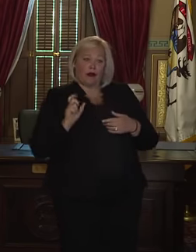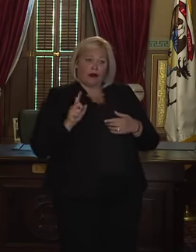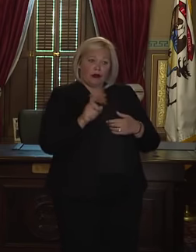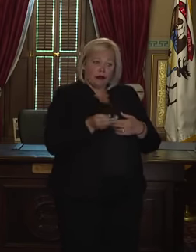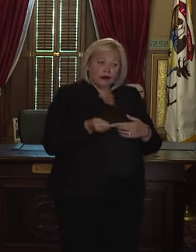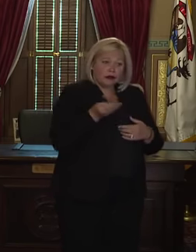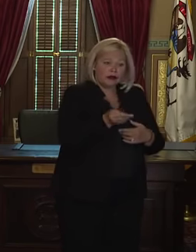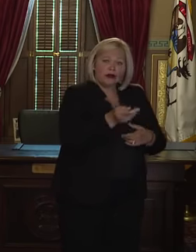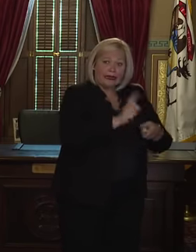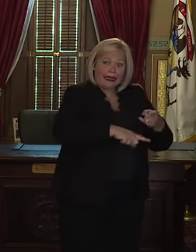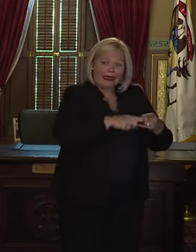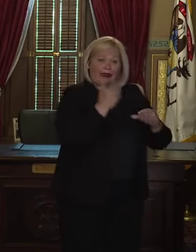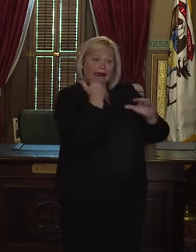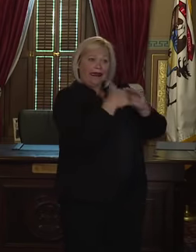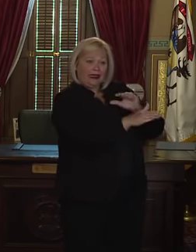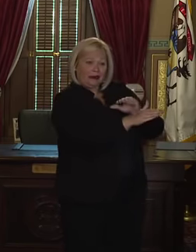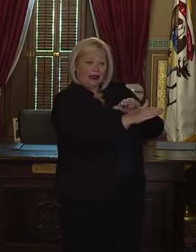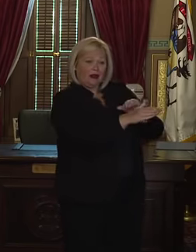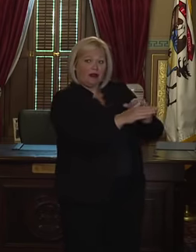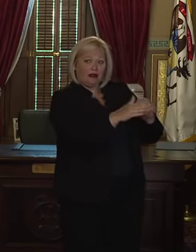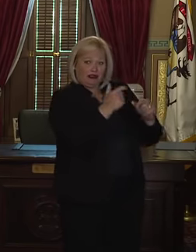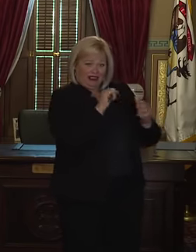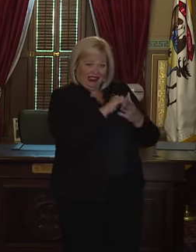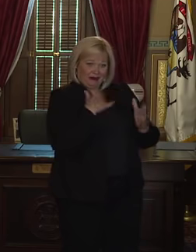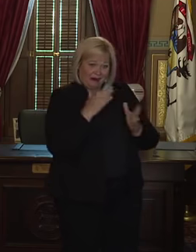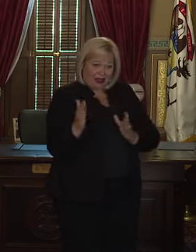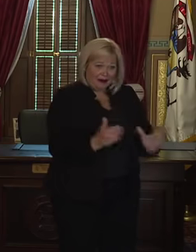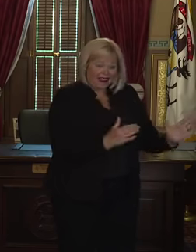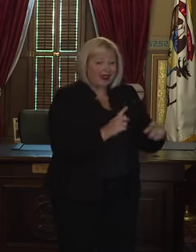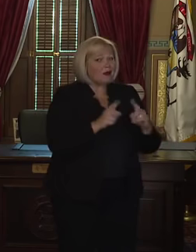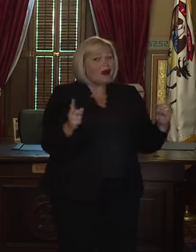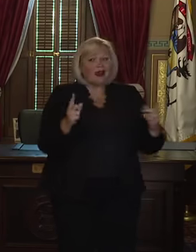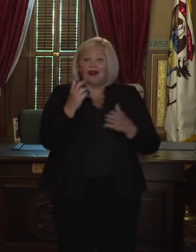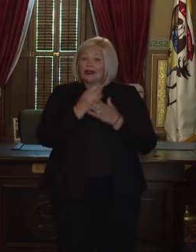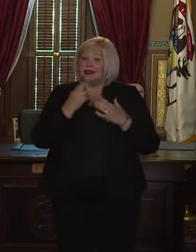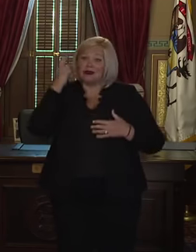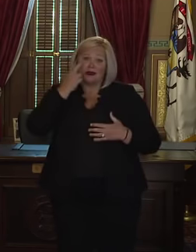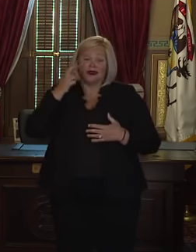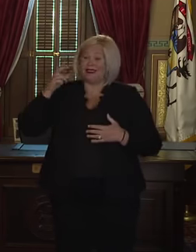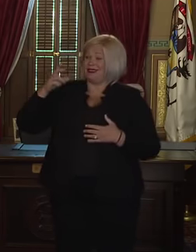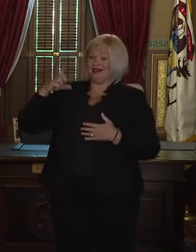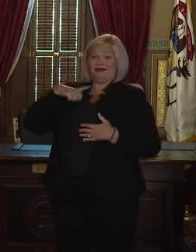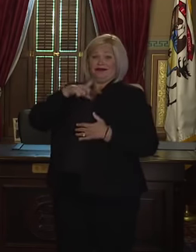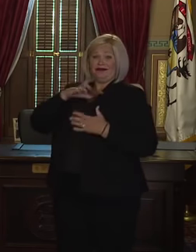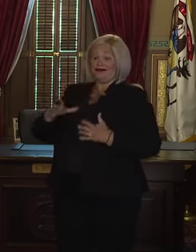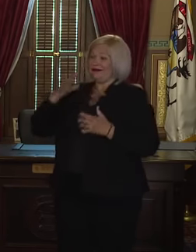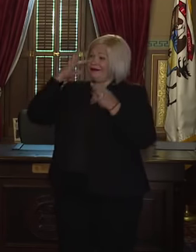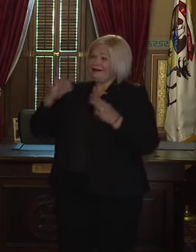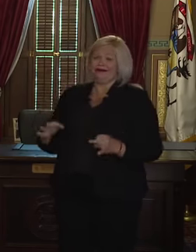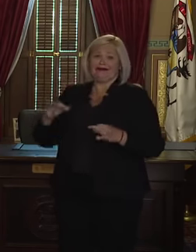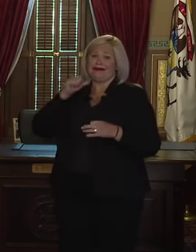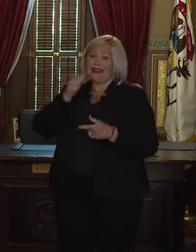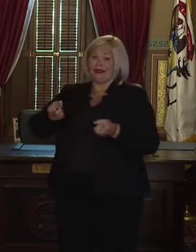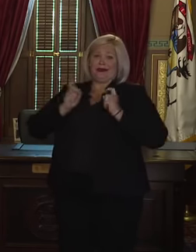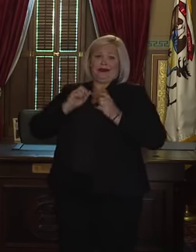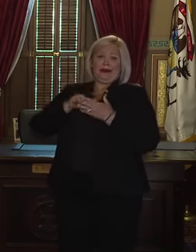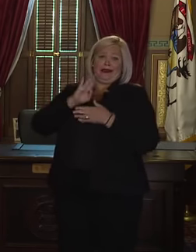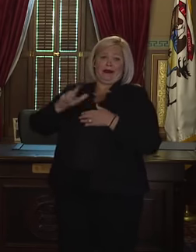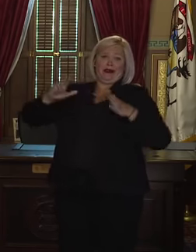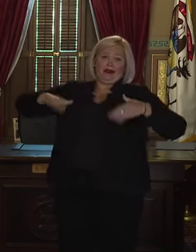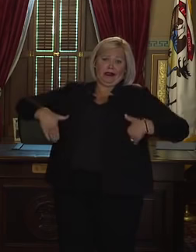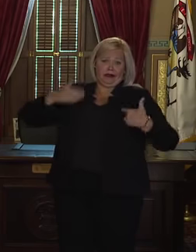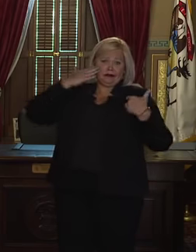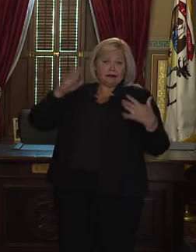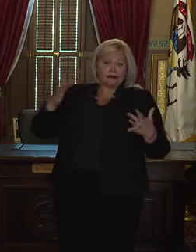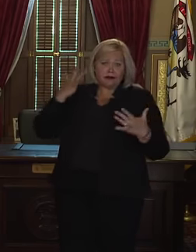But for some reason, the leaders, the Republican leaders in the legislature chose not to send me this bill yet. I'm not sure